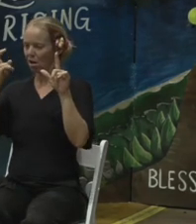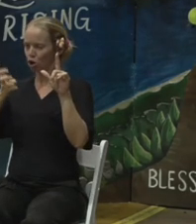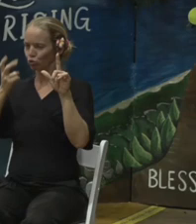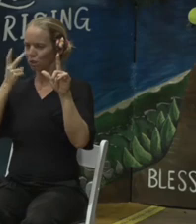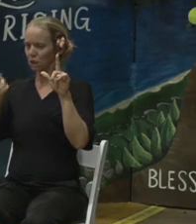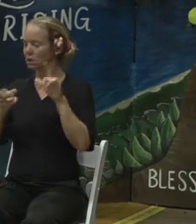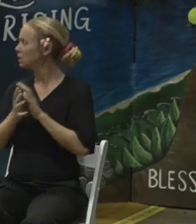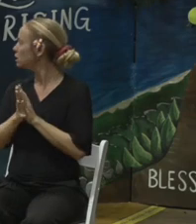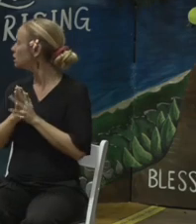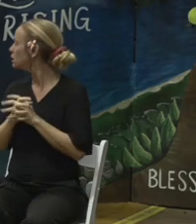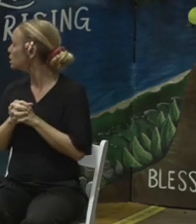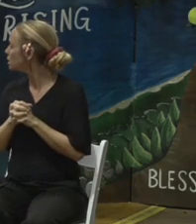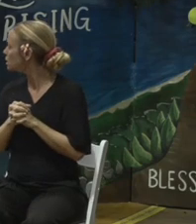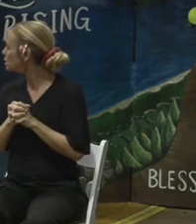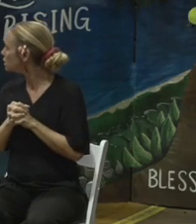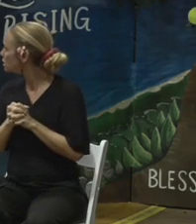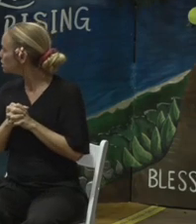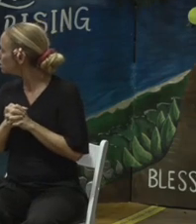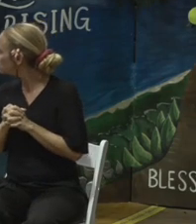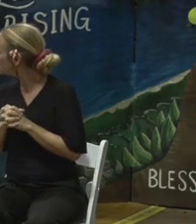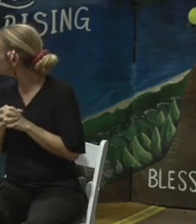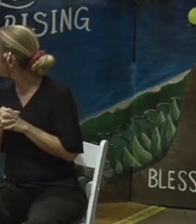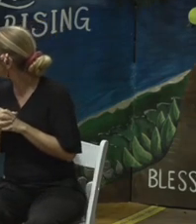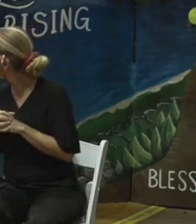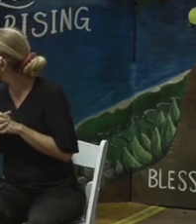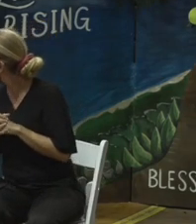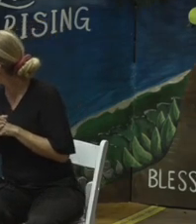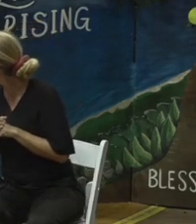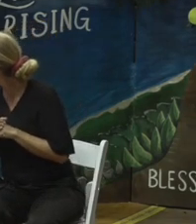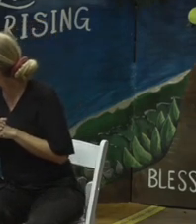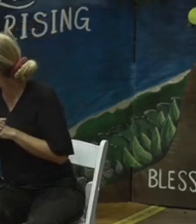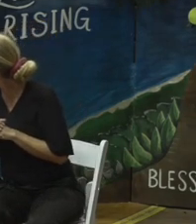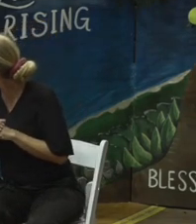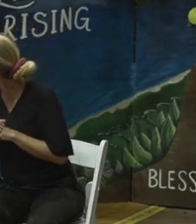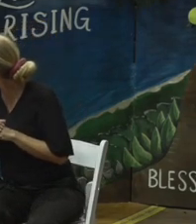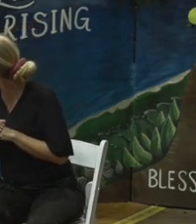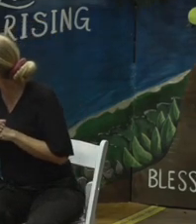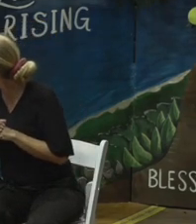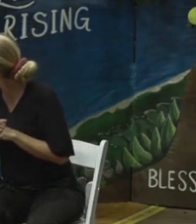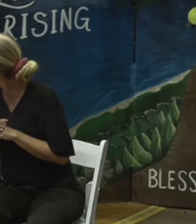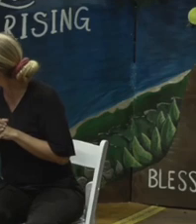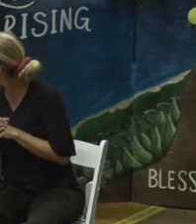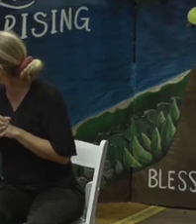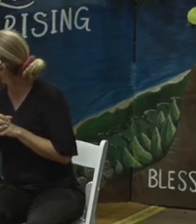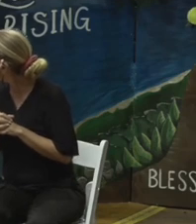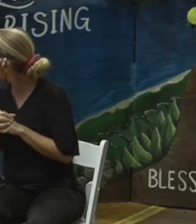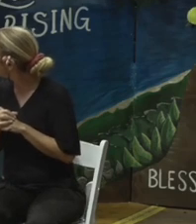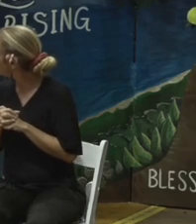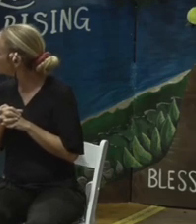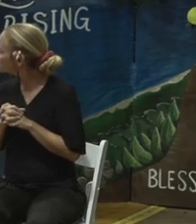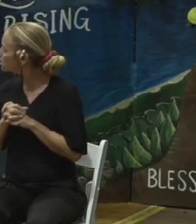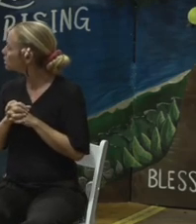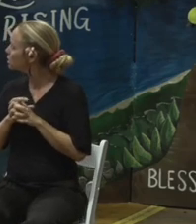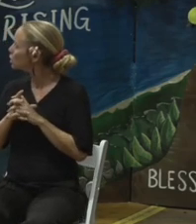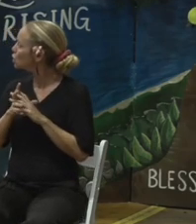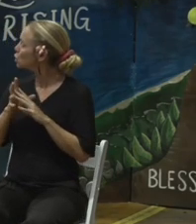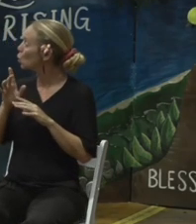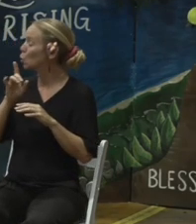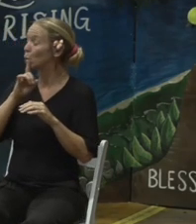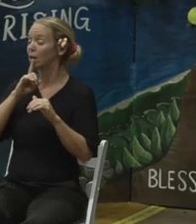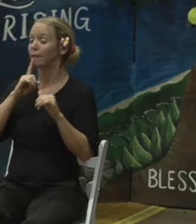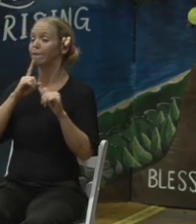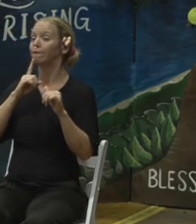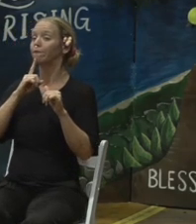So we looked at one of the criterias, it's time to acquire land. As I mentioned, the expeditious removal of the debris out of Lahaina was